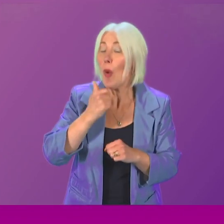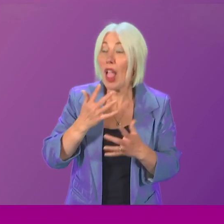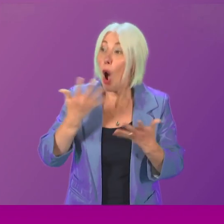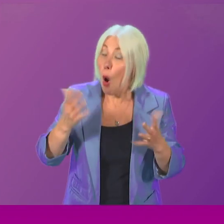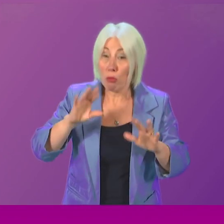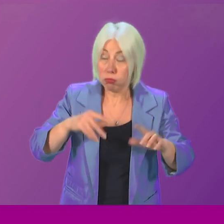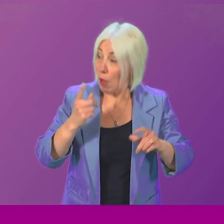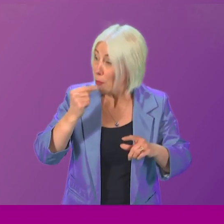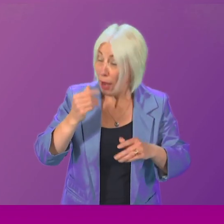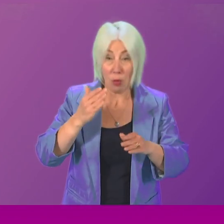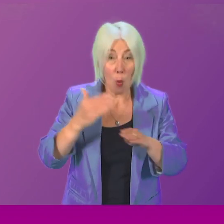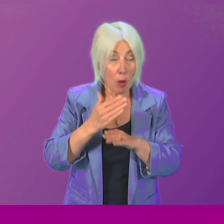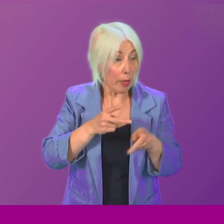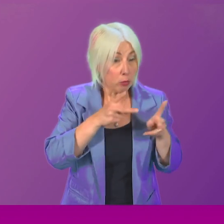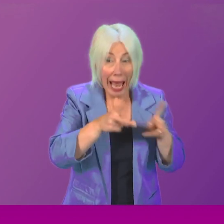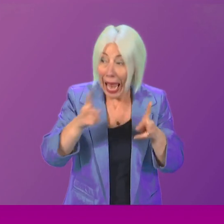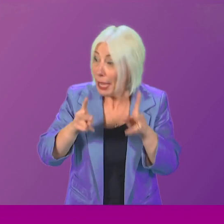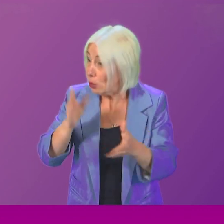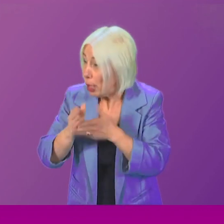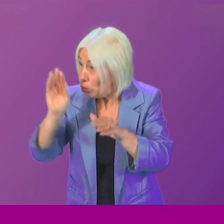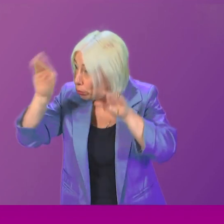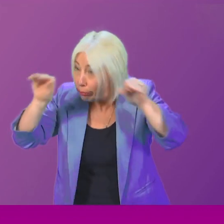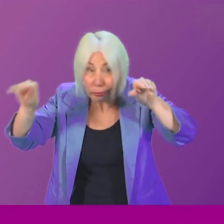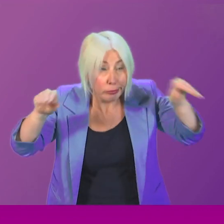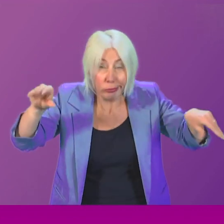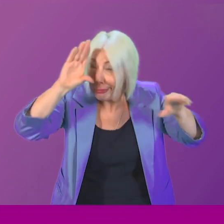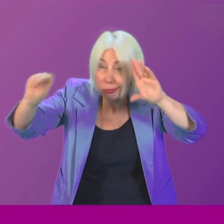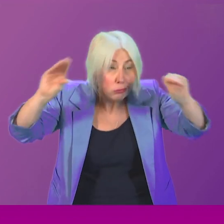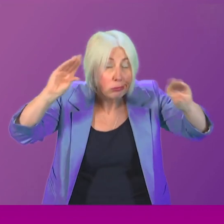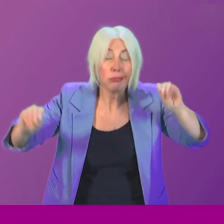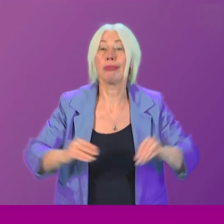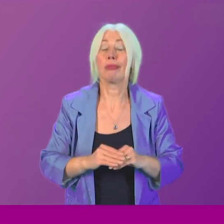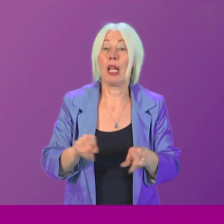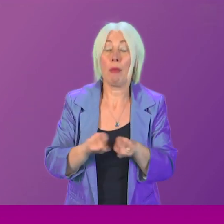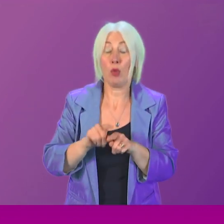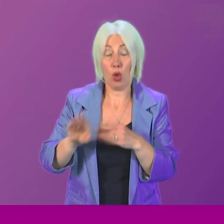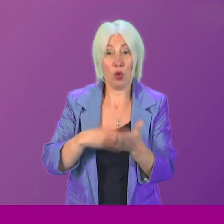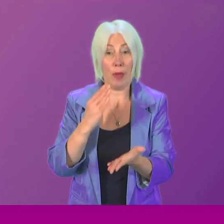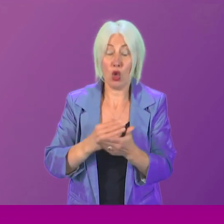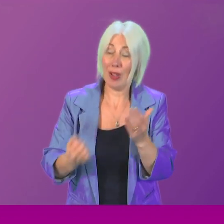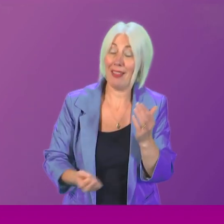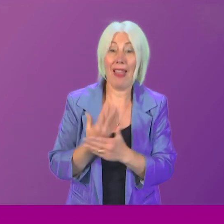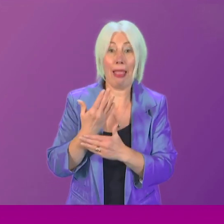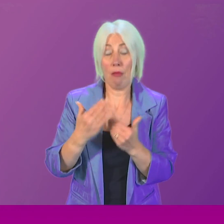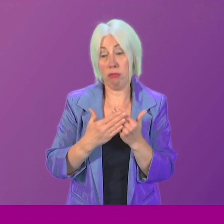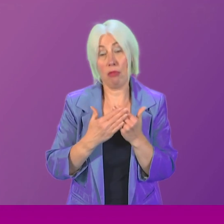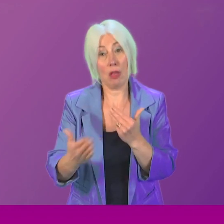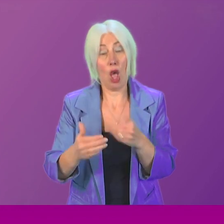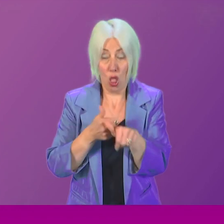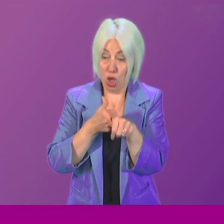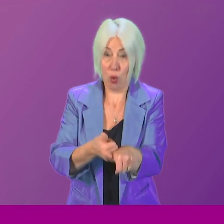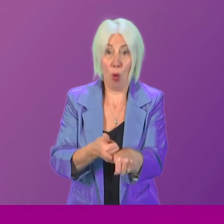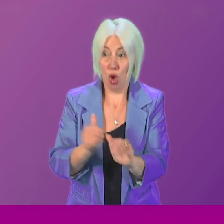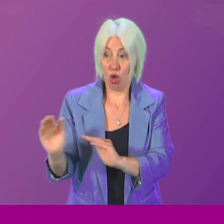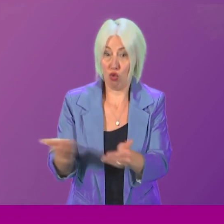practical steps to make sure that that is the case but secondly, to make sure that as we are developing further the support services